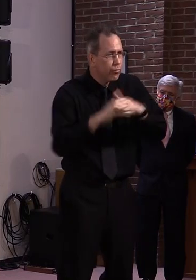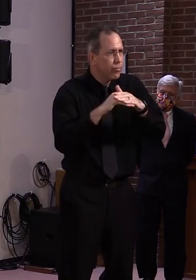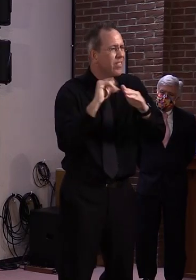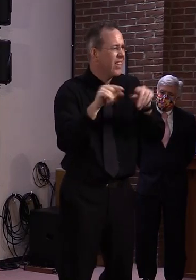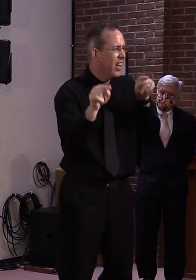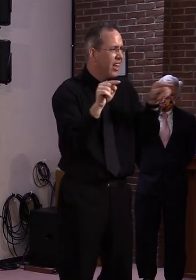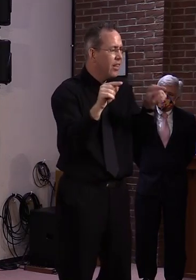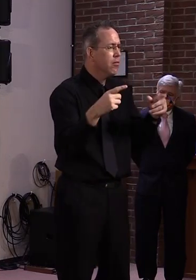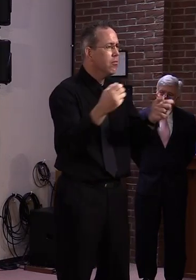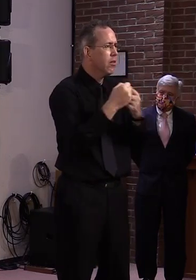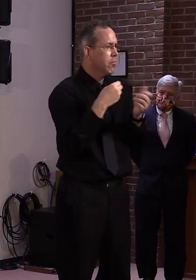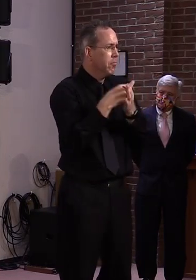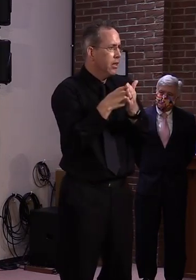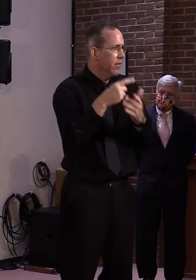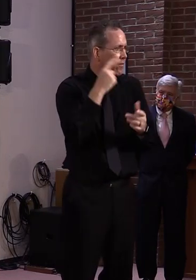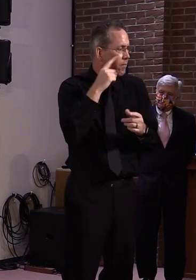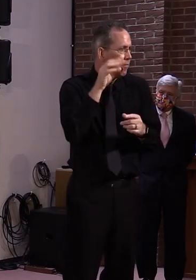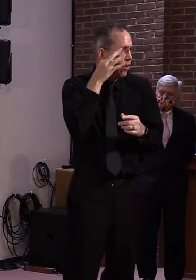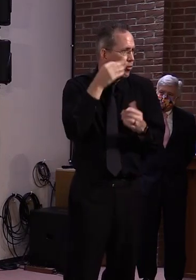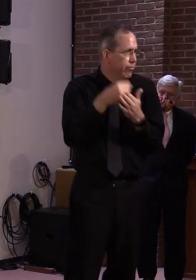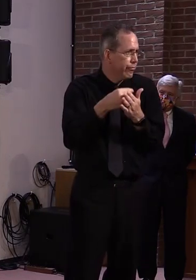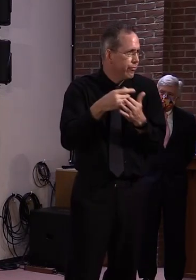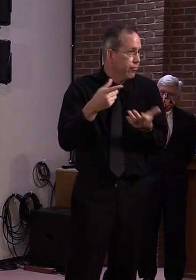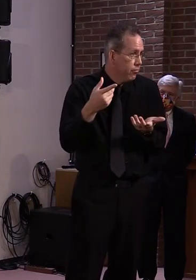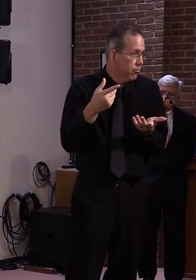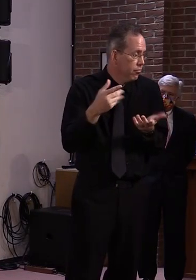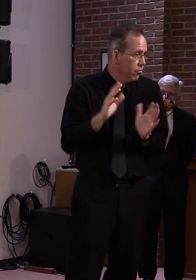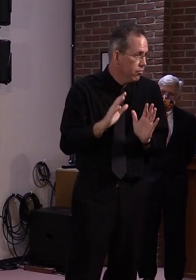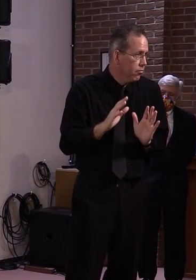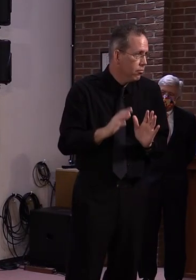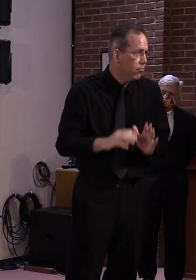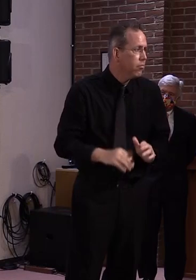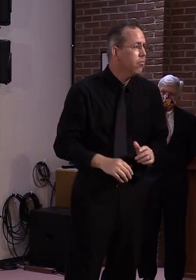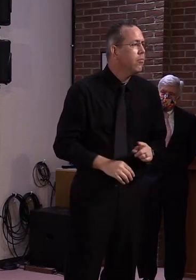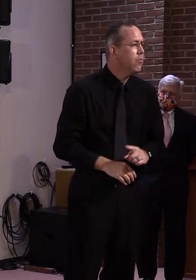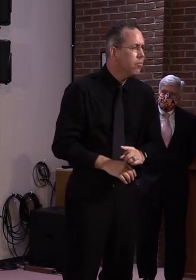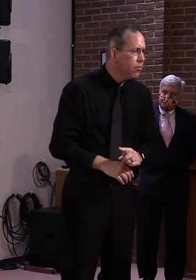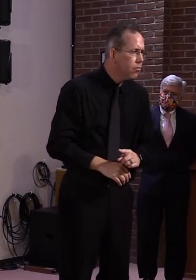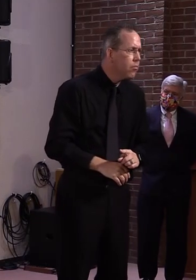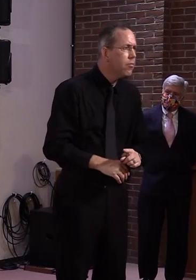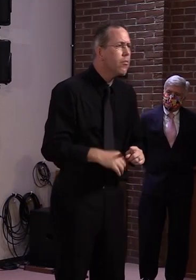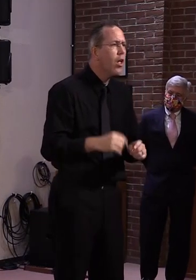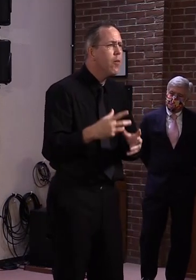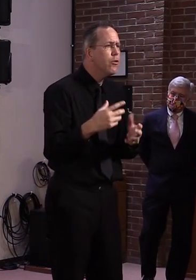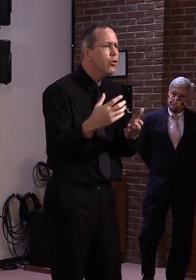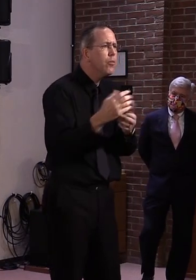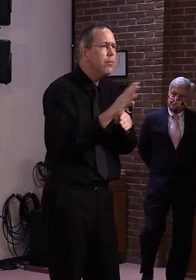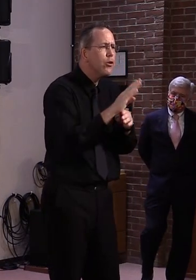I see. And revenue times 10% is sort of the guiding. Correct. The guiding amount. Correct.